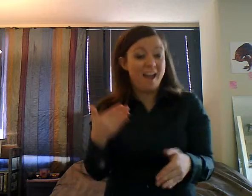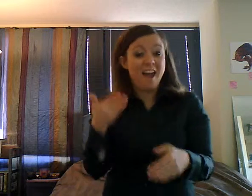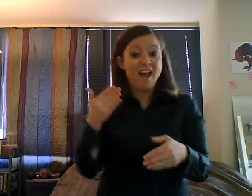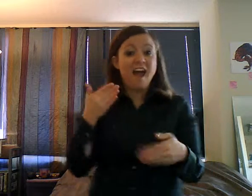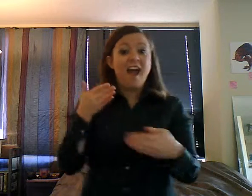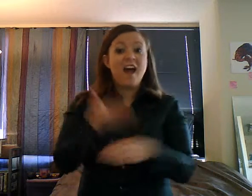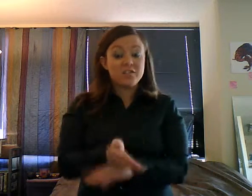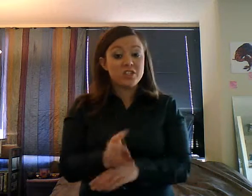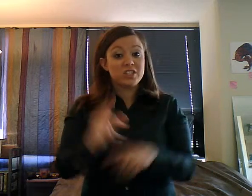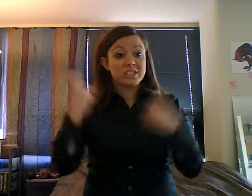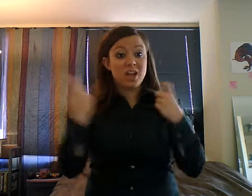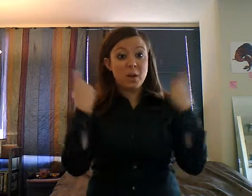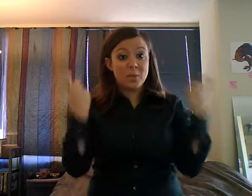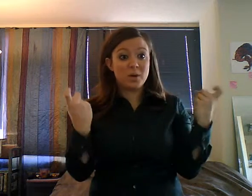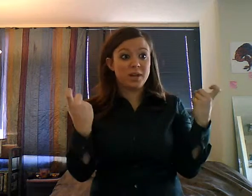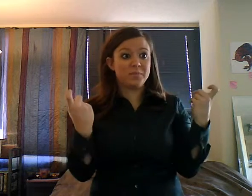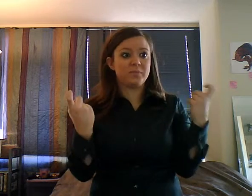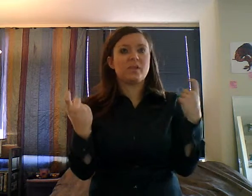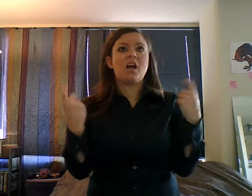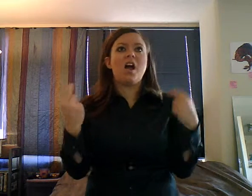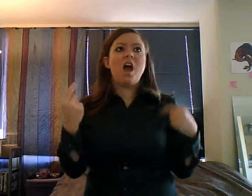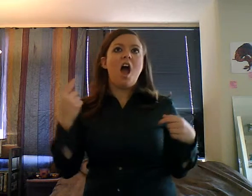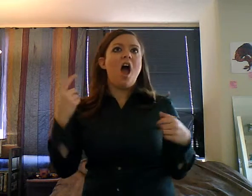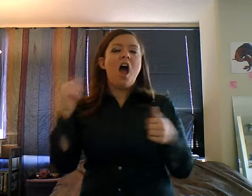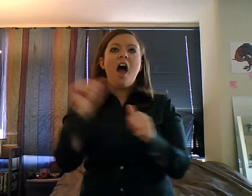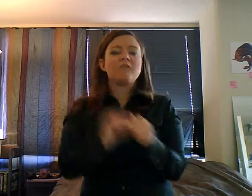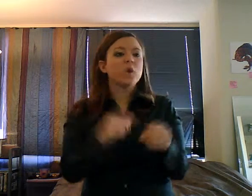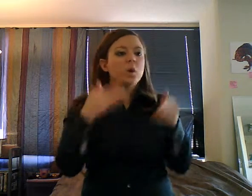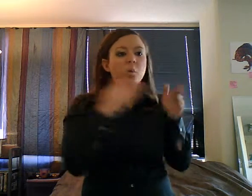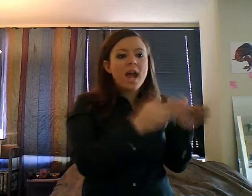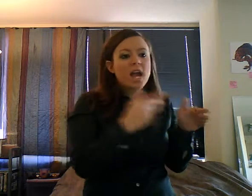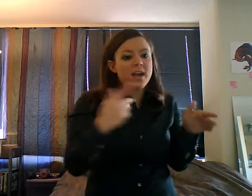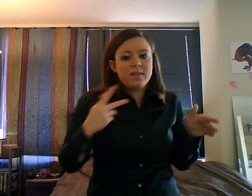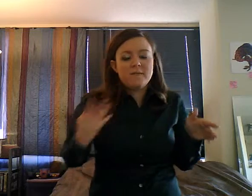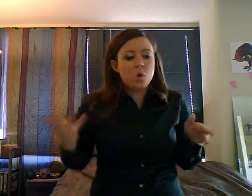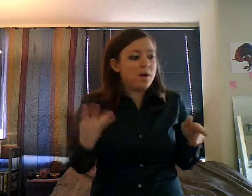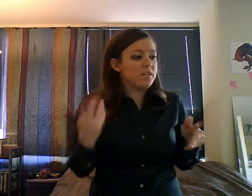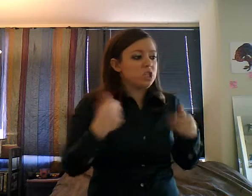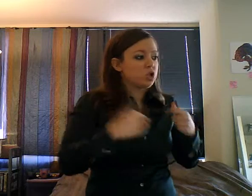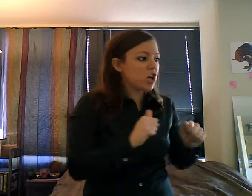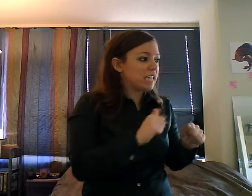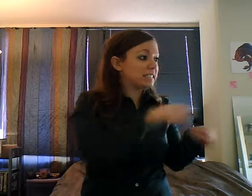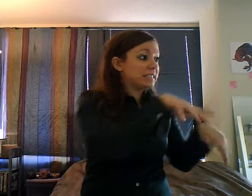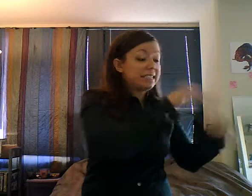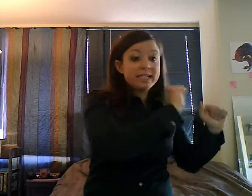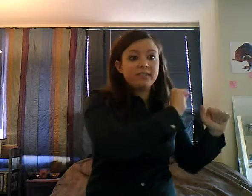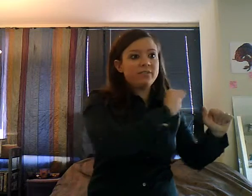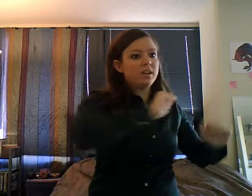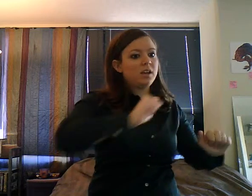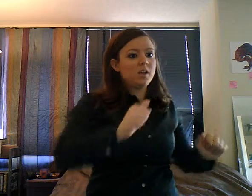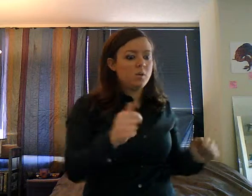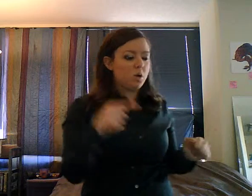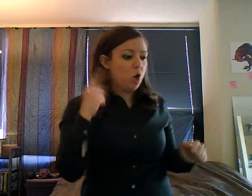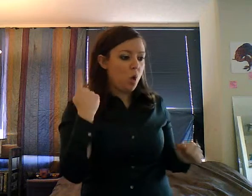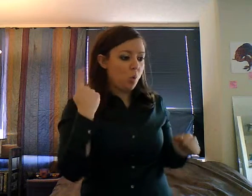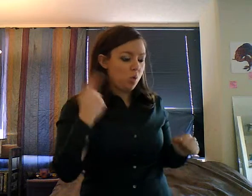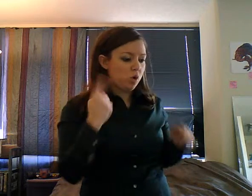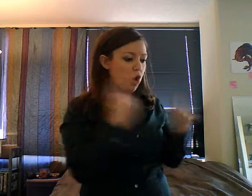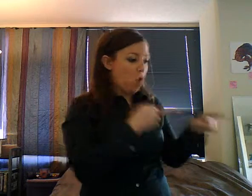another way. While all this was going on, you see this little boy wandering around, and I stopped, and I tried to help him, and he was ignoring